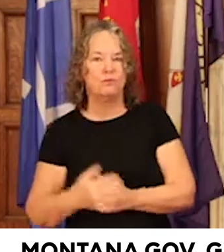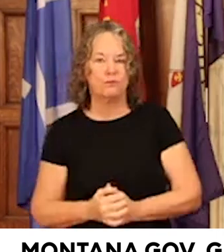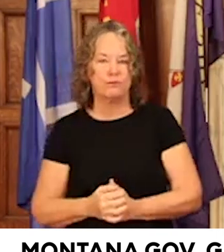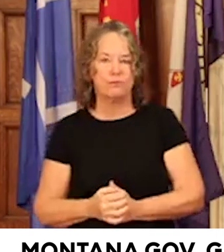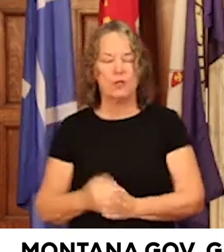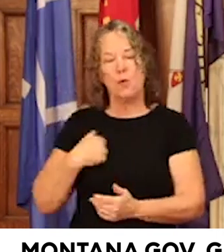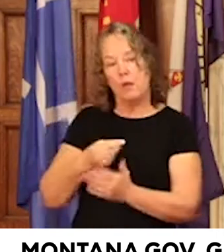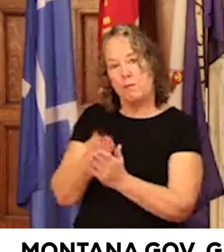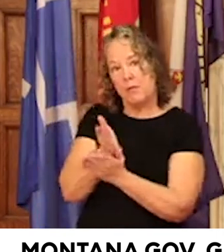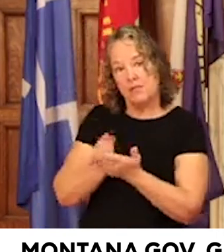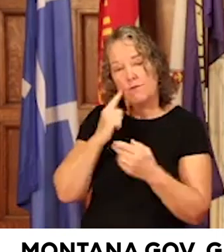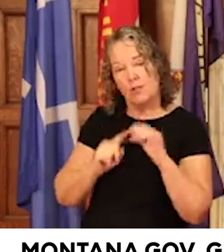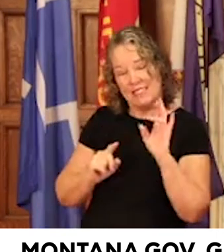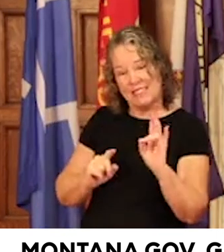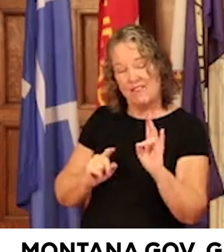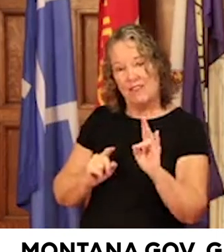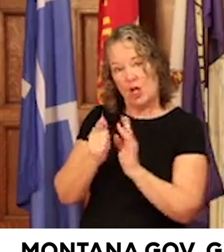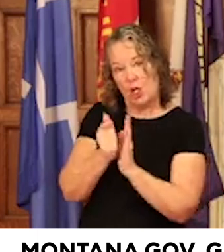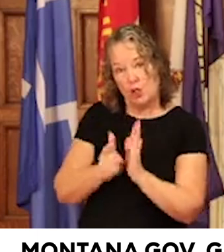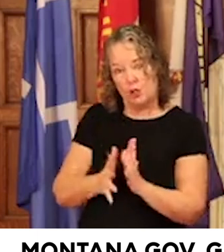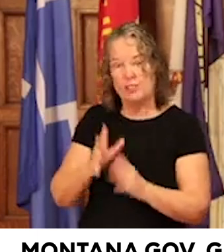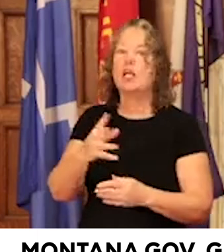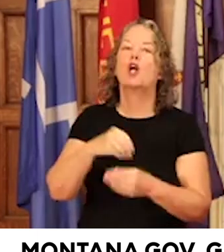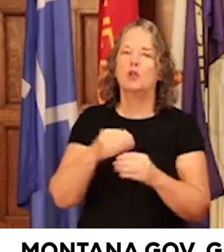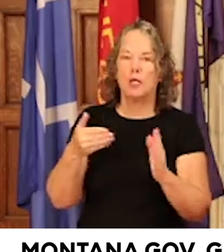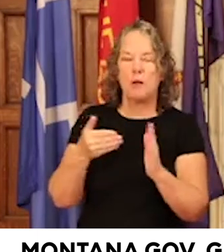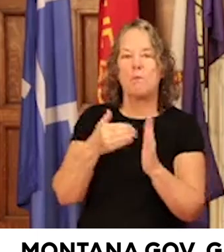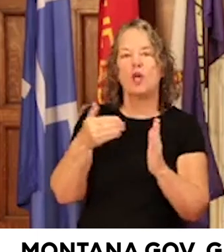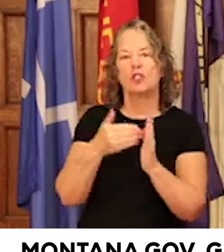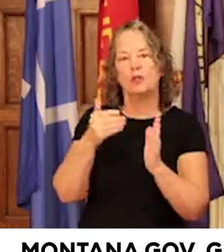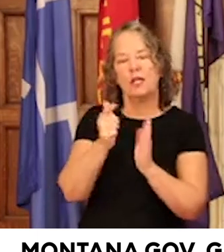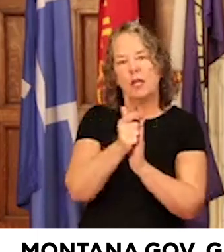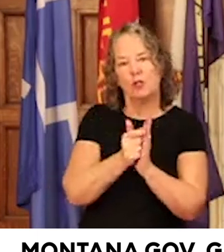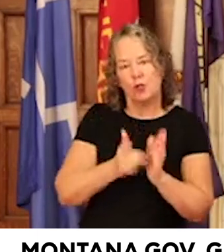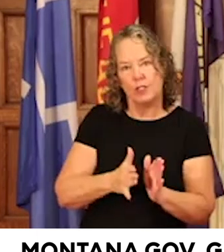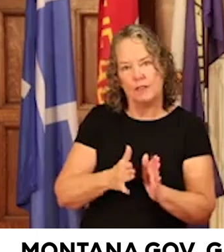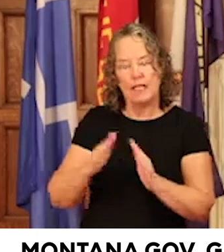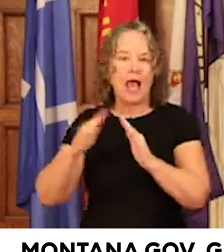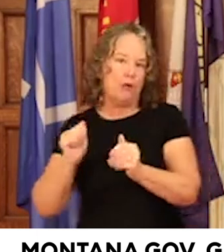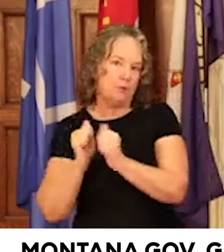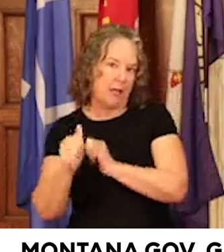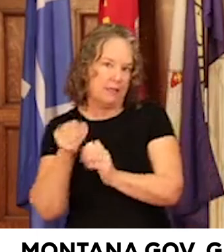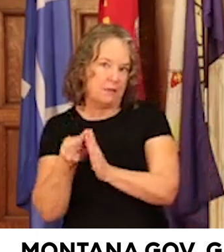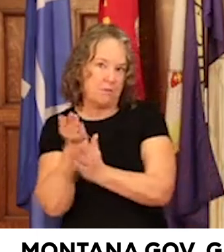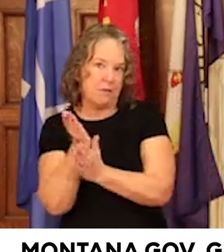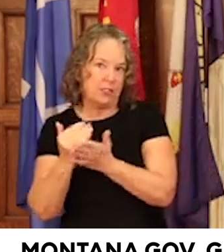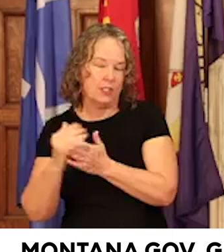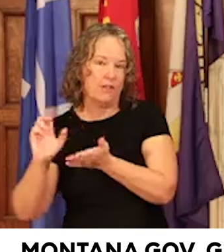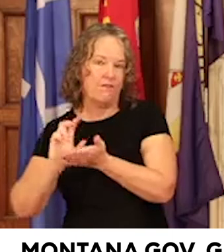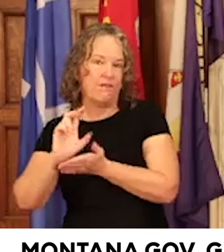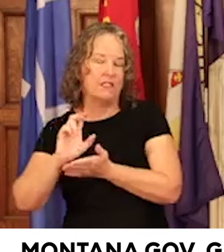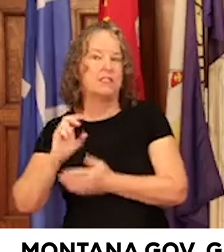We budgeted for seven attorneys, including prosecutors. And the House passed a budget that only